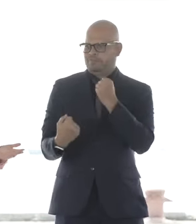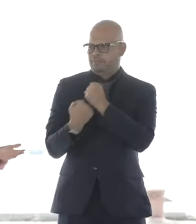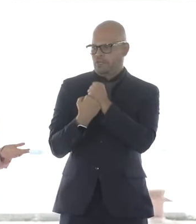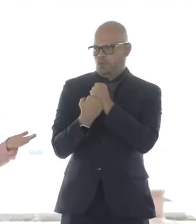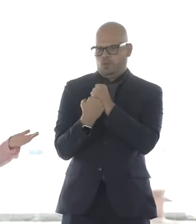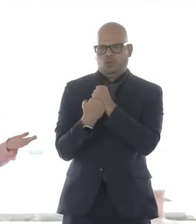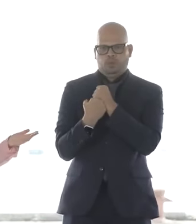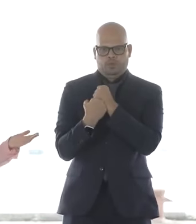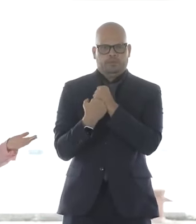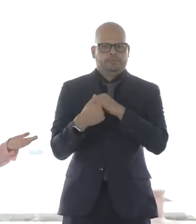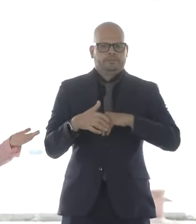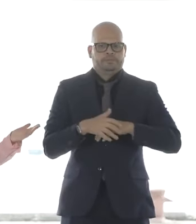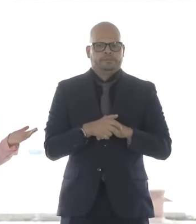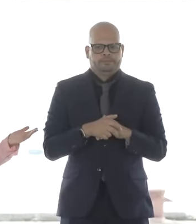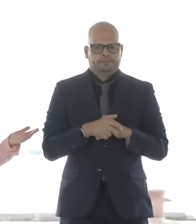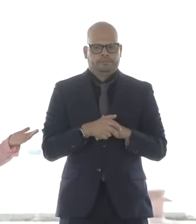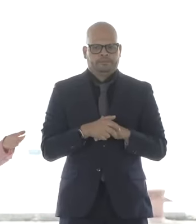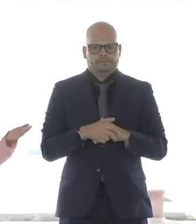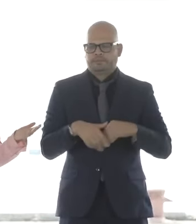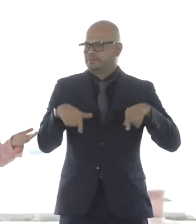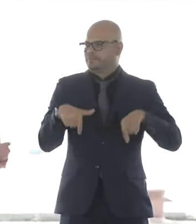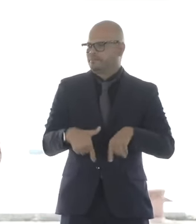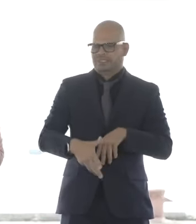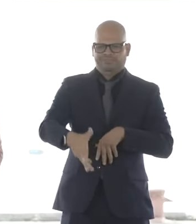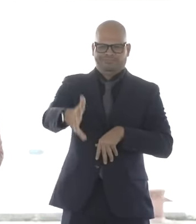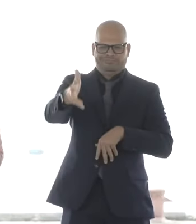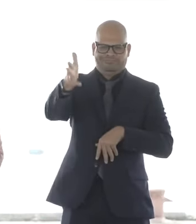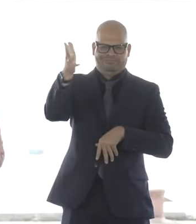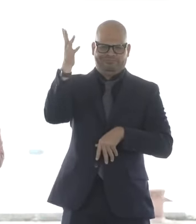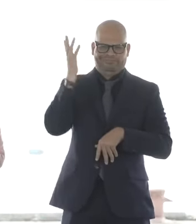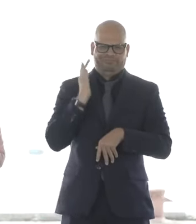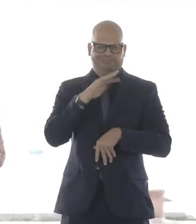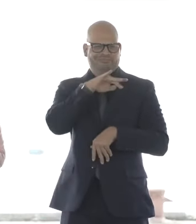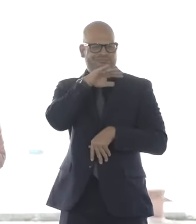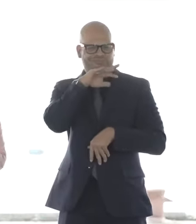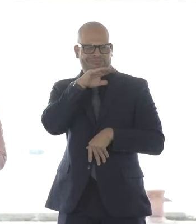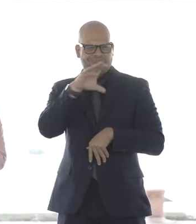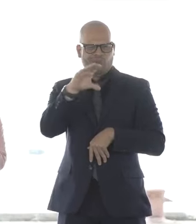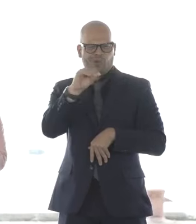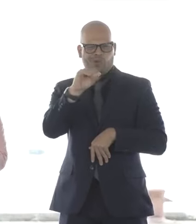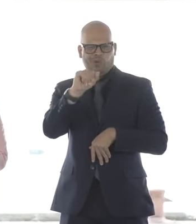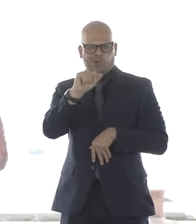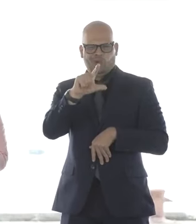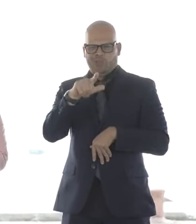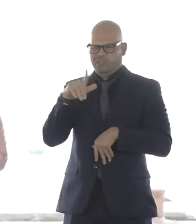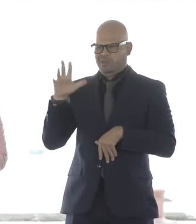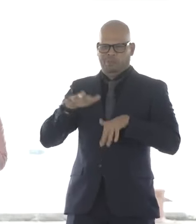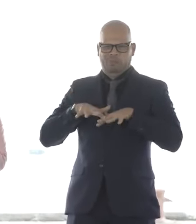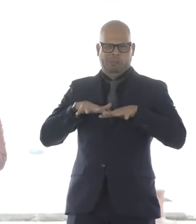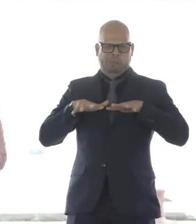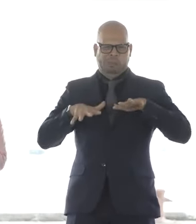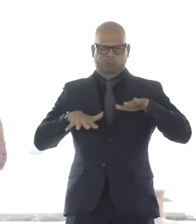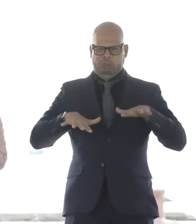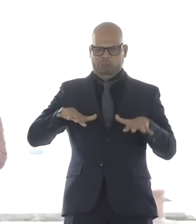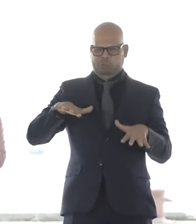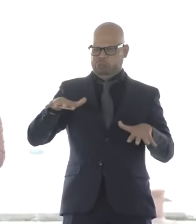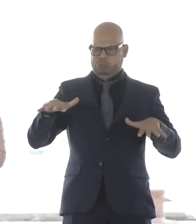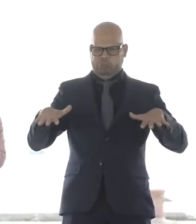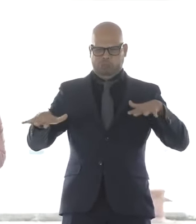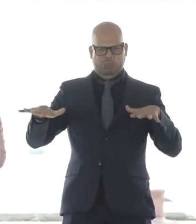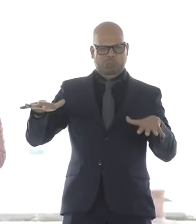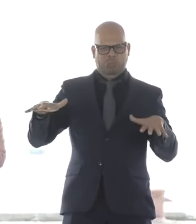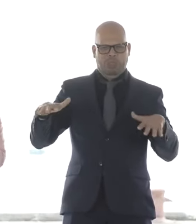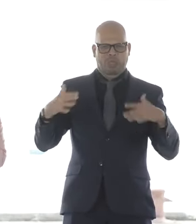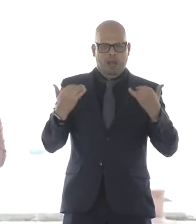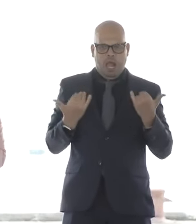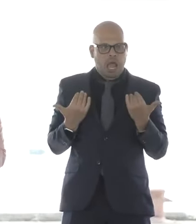site of a polluting, dirty coal plant. Look at the transformation. The turbines assembled here are going